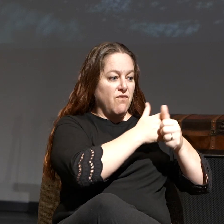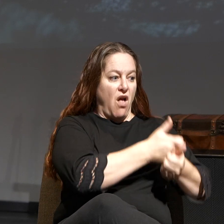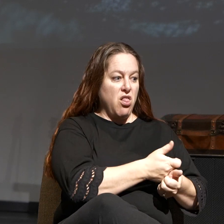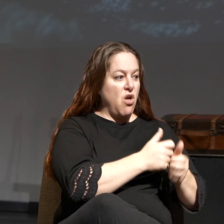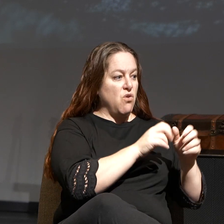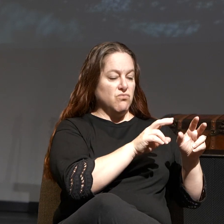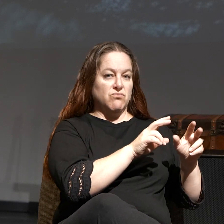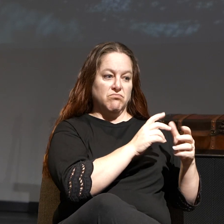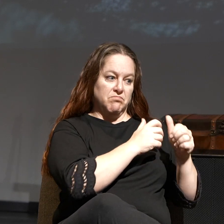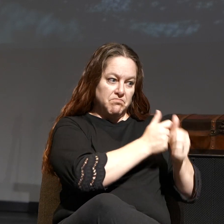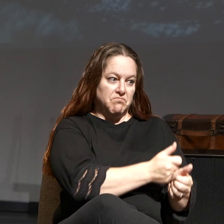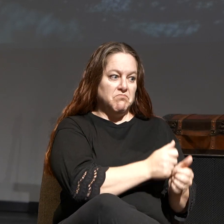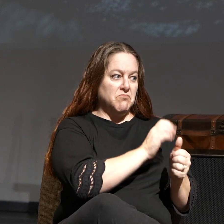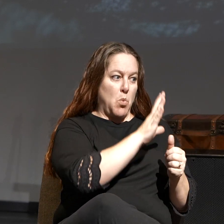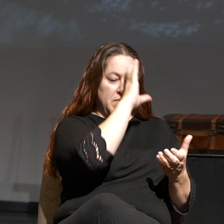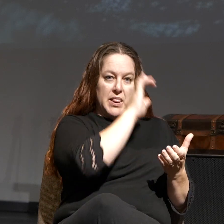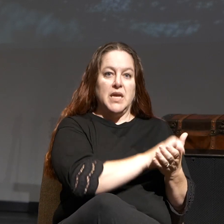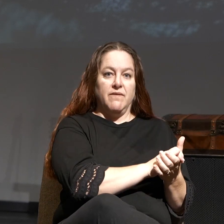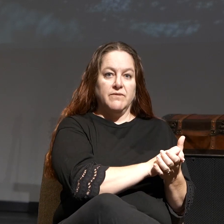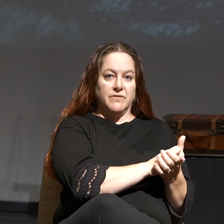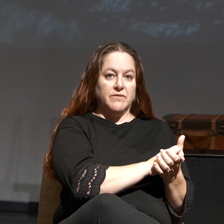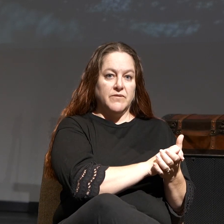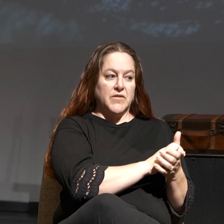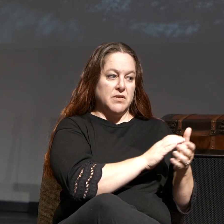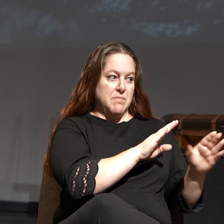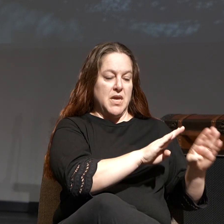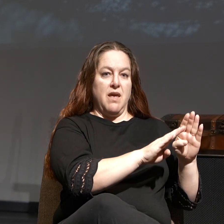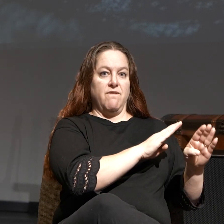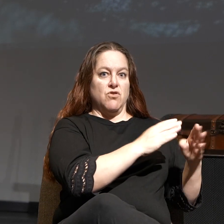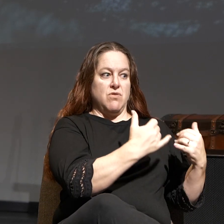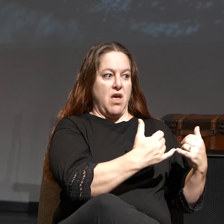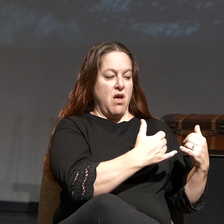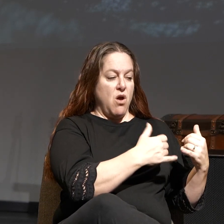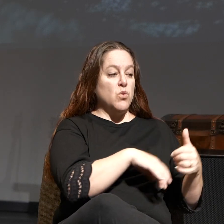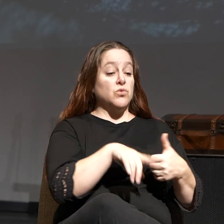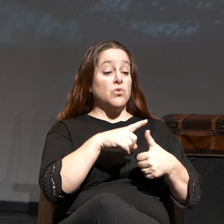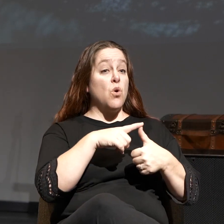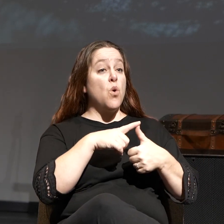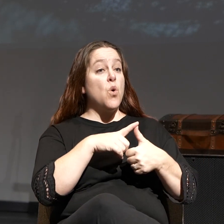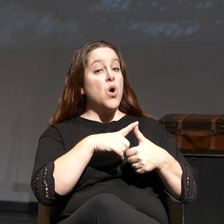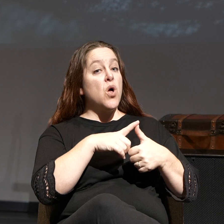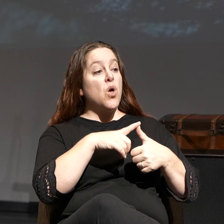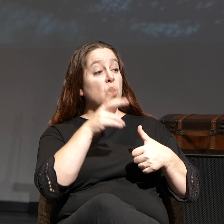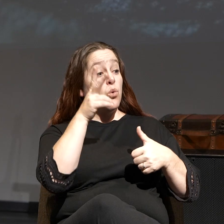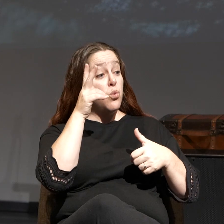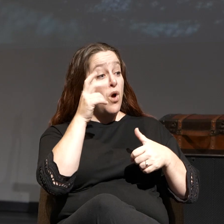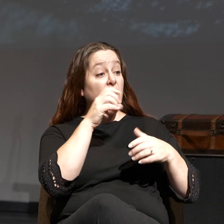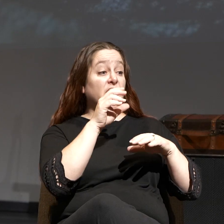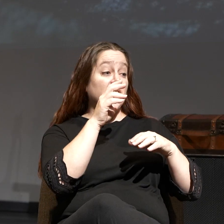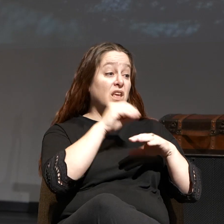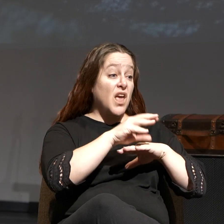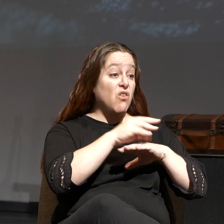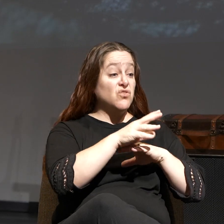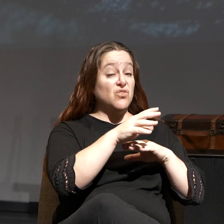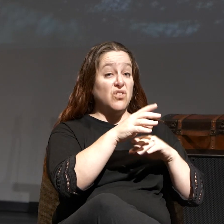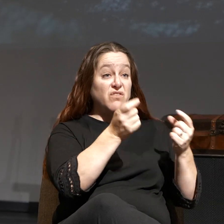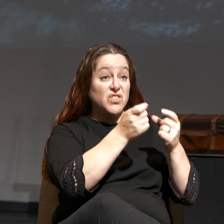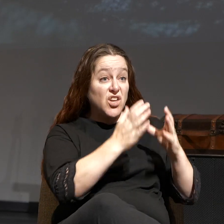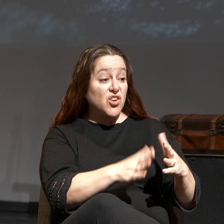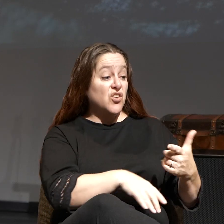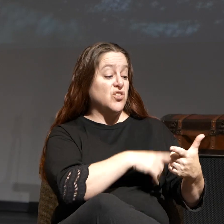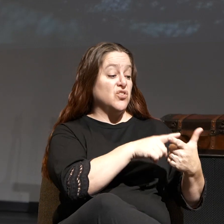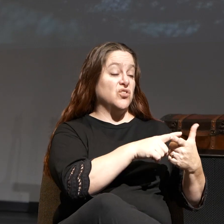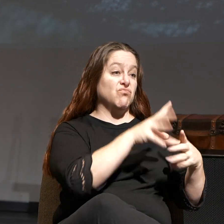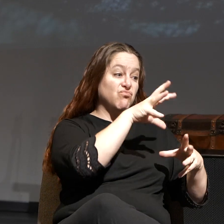behave in a manner that's consistent with your beliefs. So, it goes from walking in the counsel of the ungodly, standing in the way of sinners, and then here's the